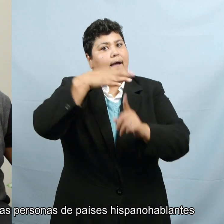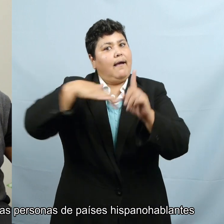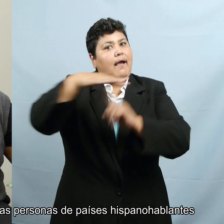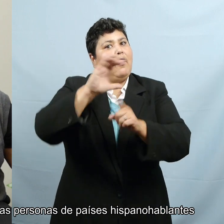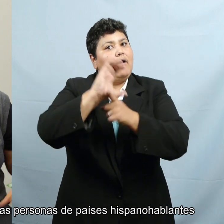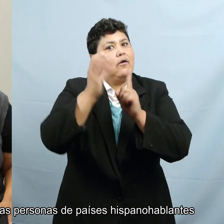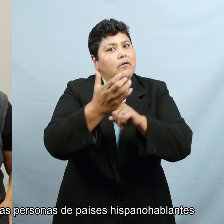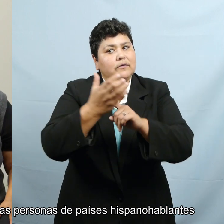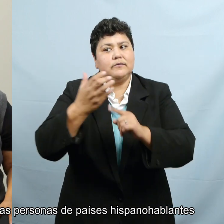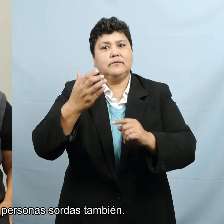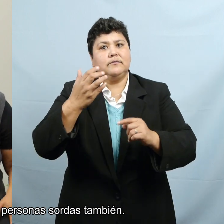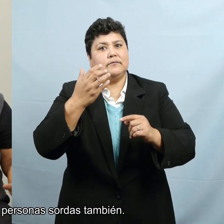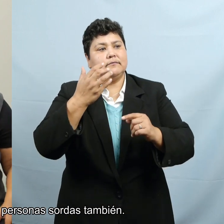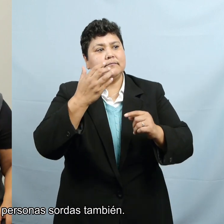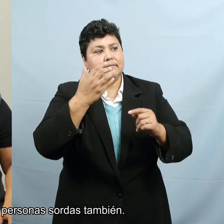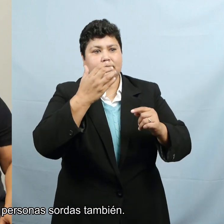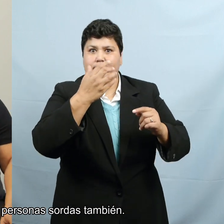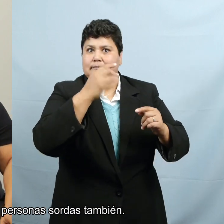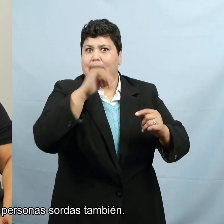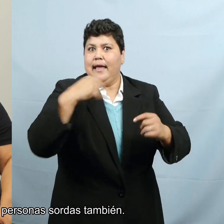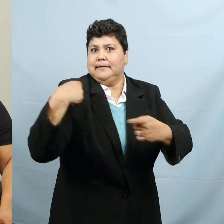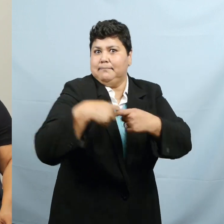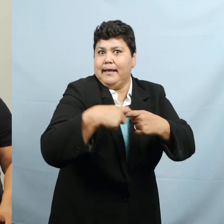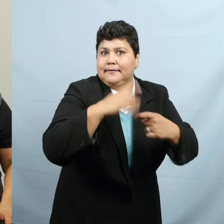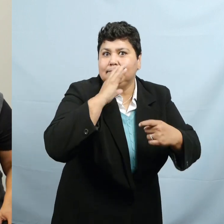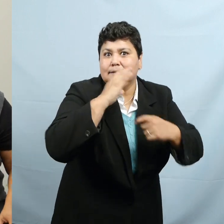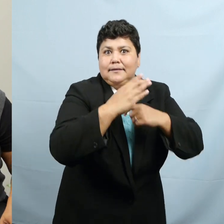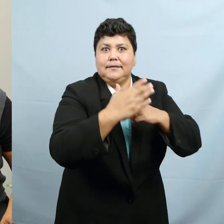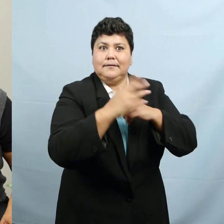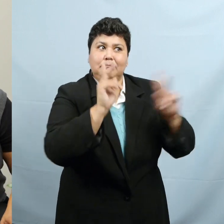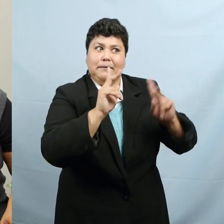Spanish people in Spanish-speaking countries and, and deaf people as well.